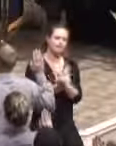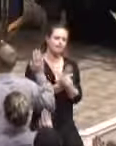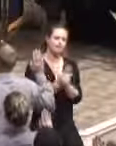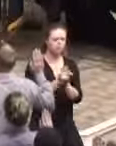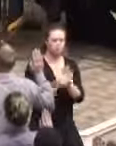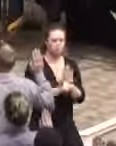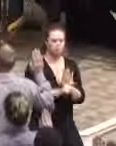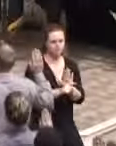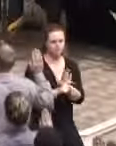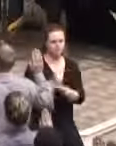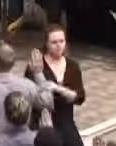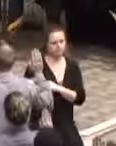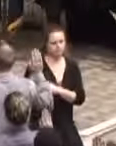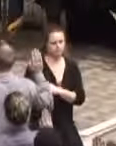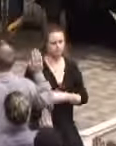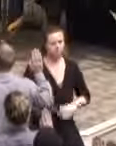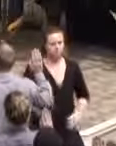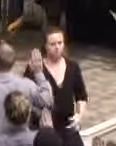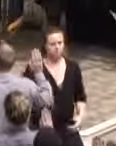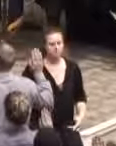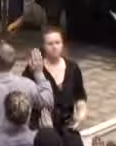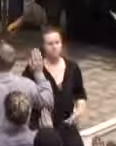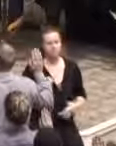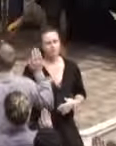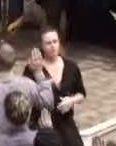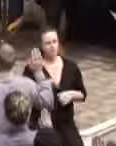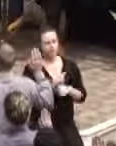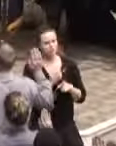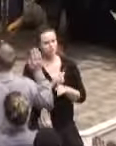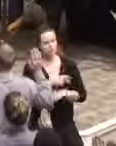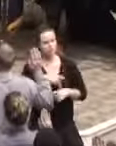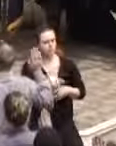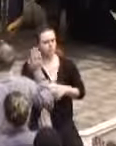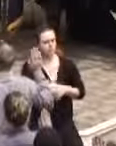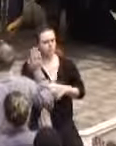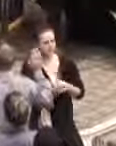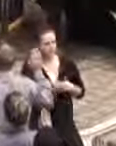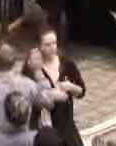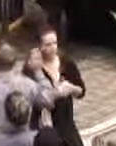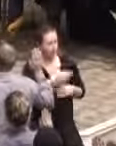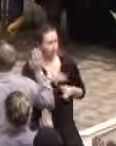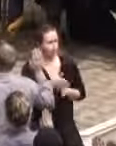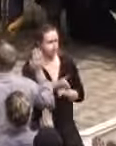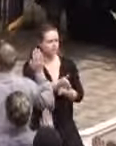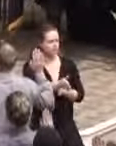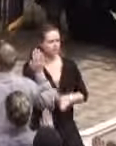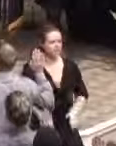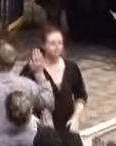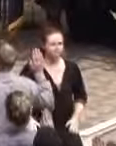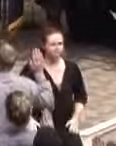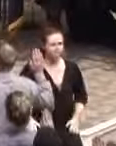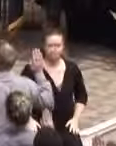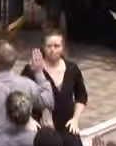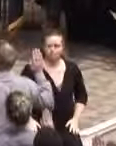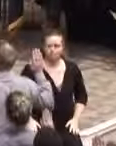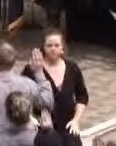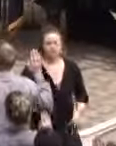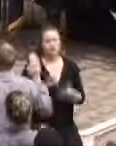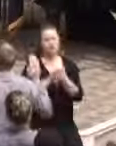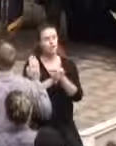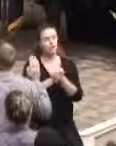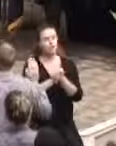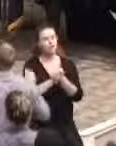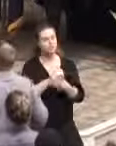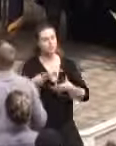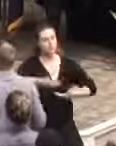humanitarian legal principles of a corrections profession throughout my career. Of a corrections profession throughout my career. Congratulations